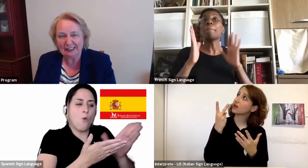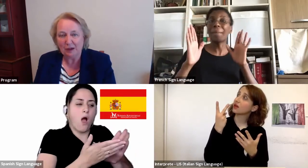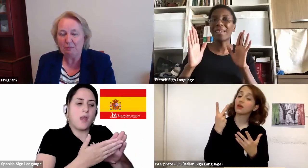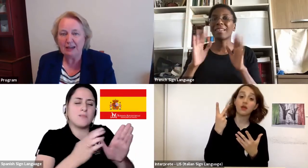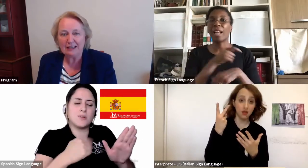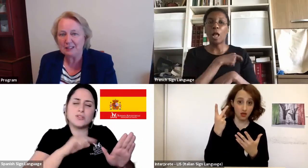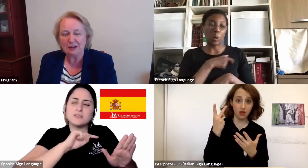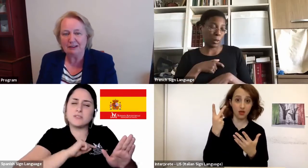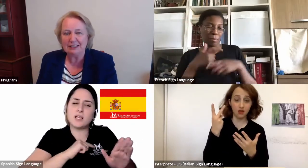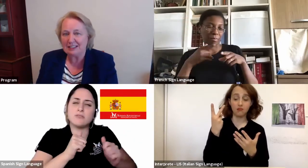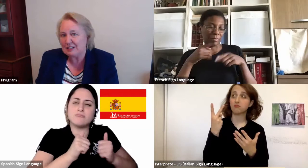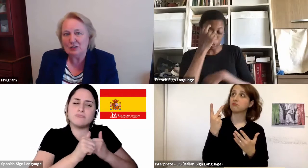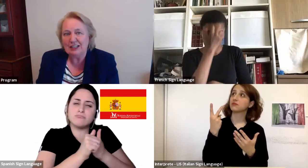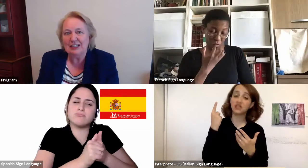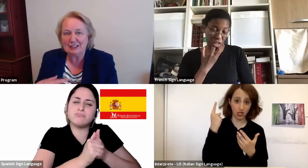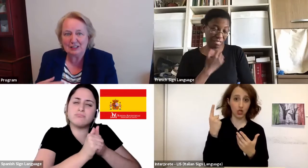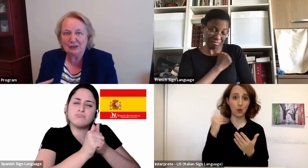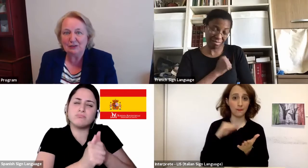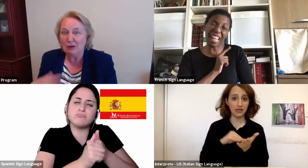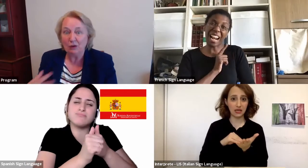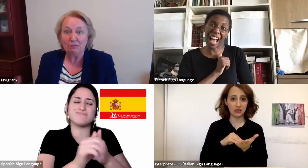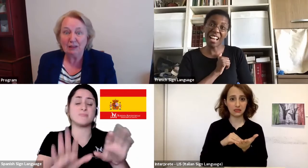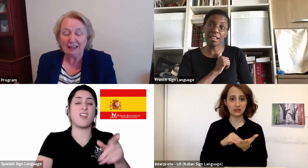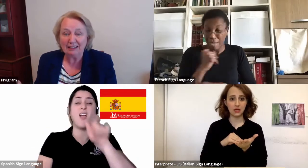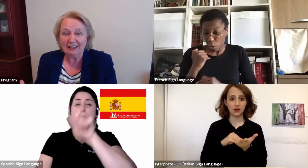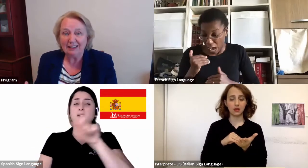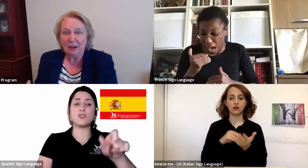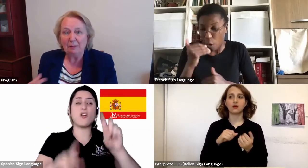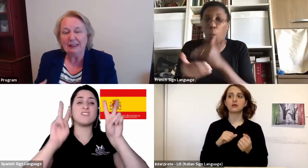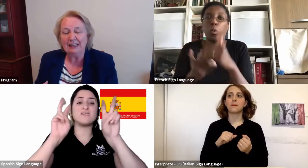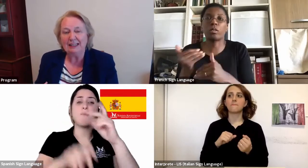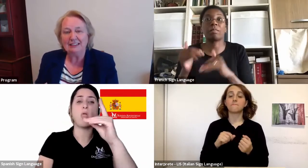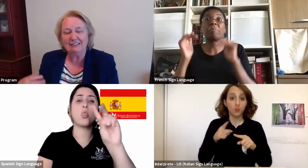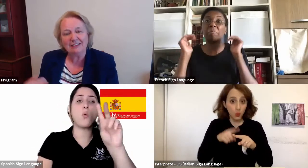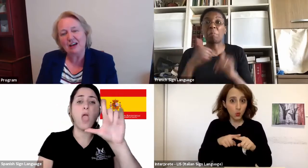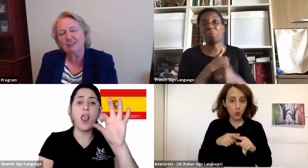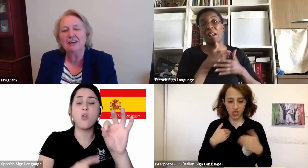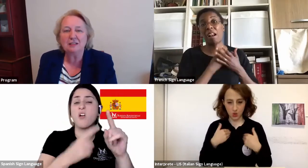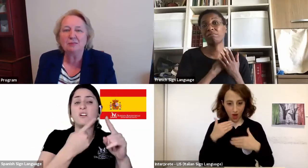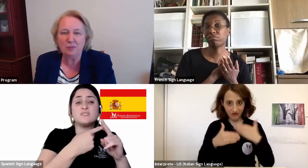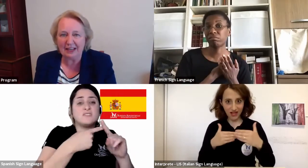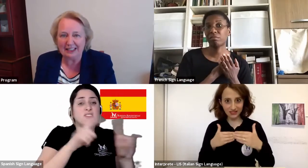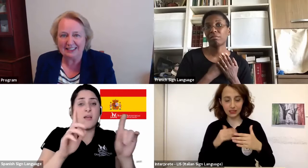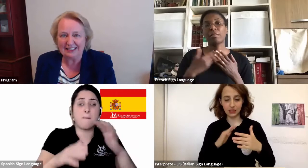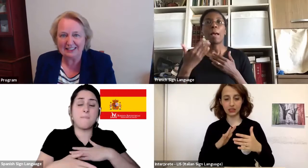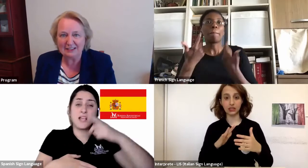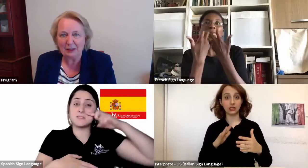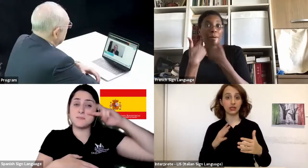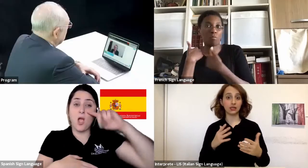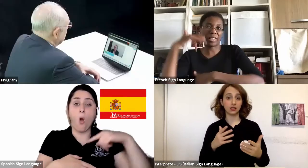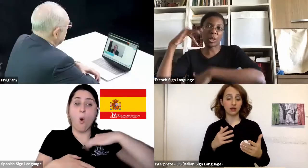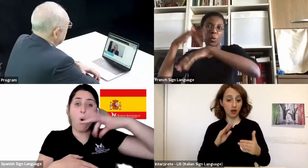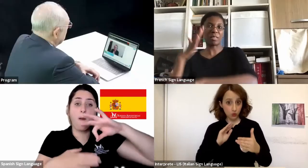And my experience is unique to me, but yet there are some commonalities.